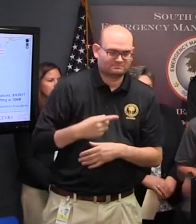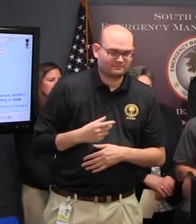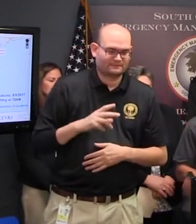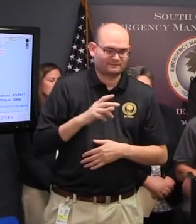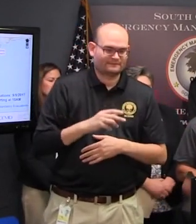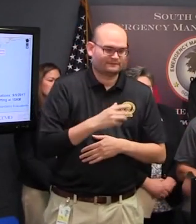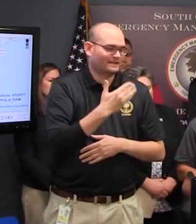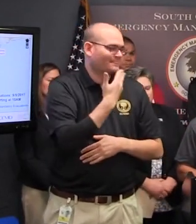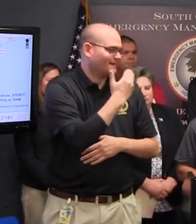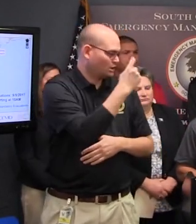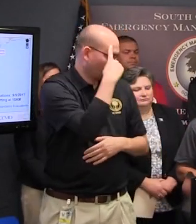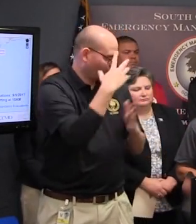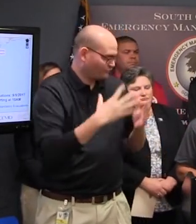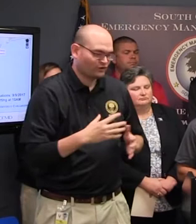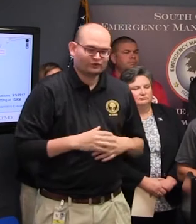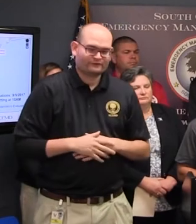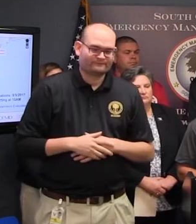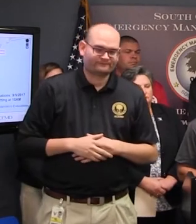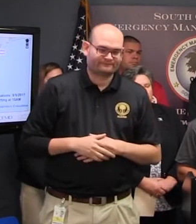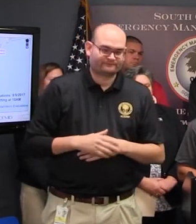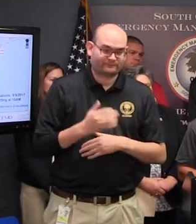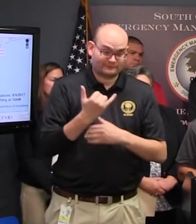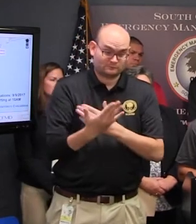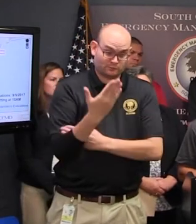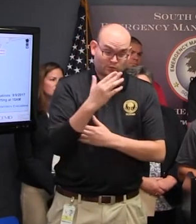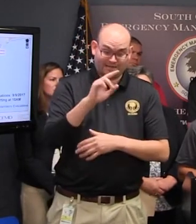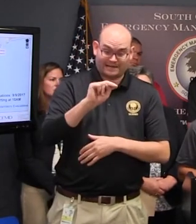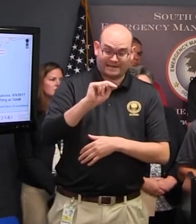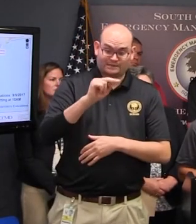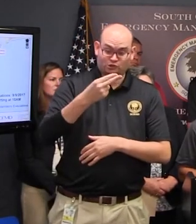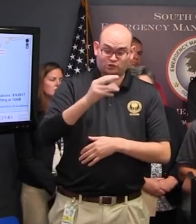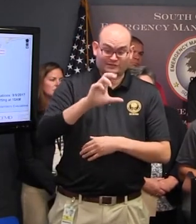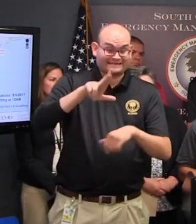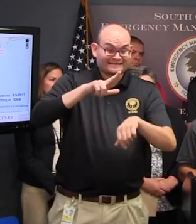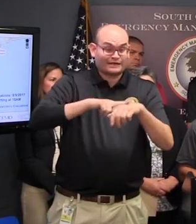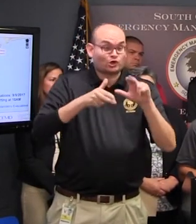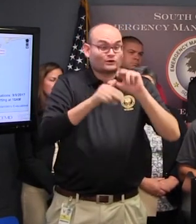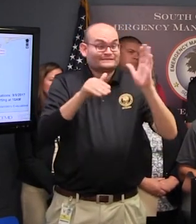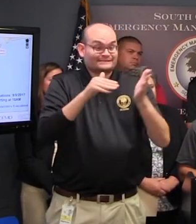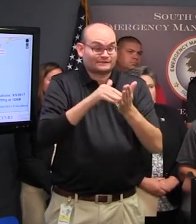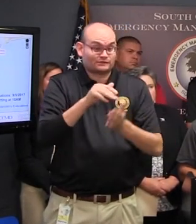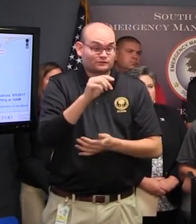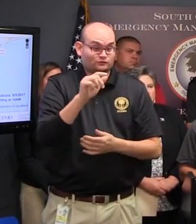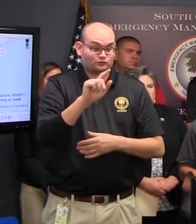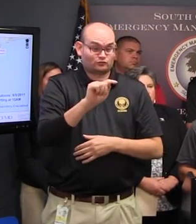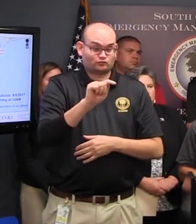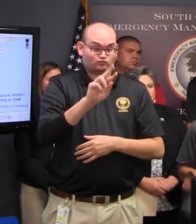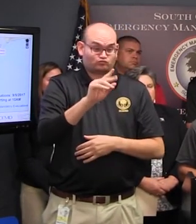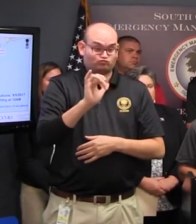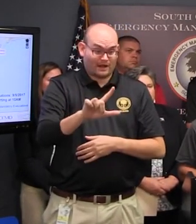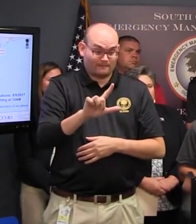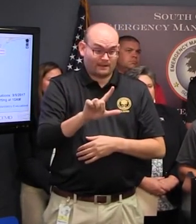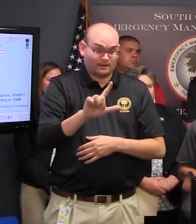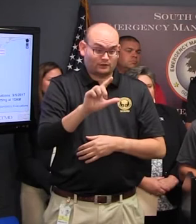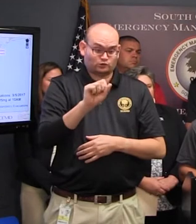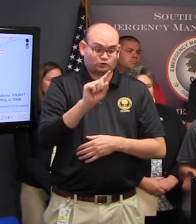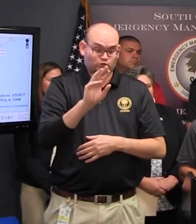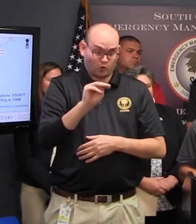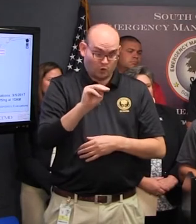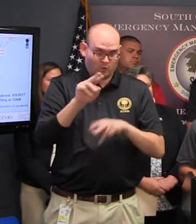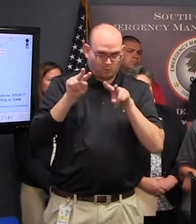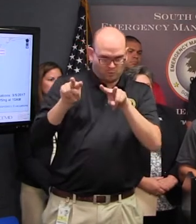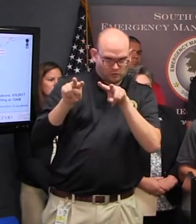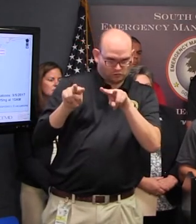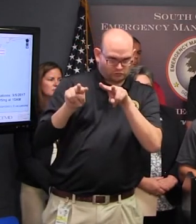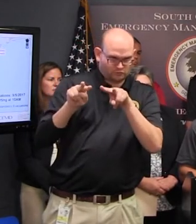This morning the National Hurricane Center has issued a tropical storm watch from South Santee River to north of Edisto Beach. A hurricane watch